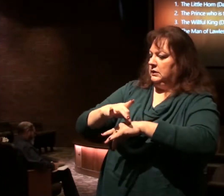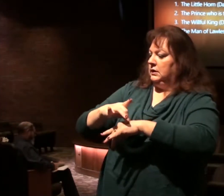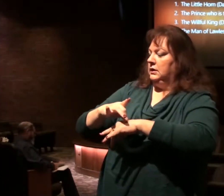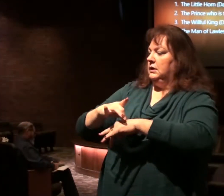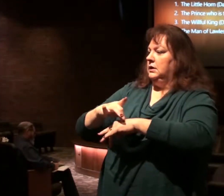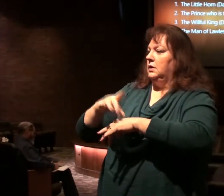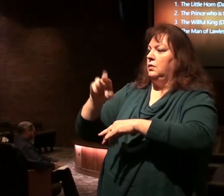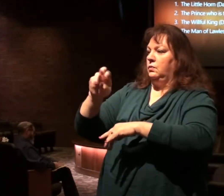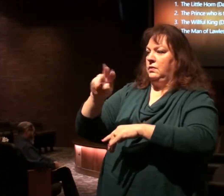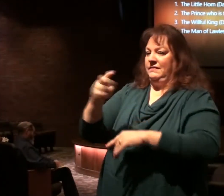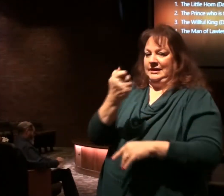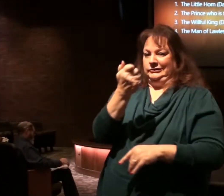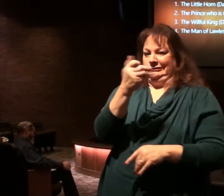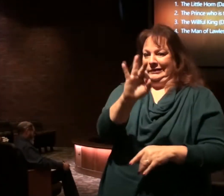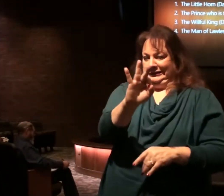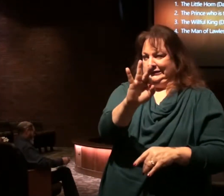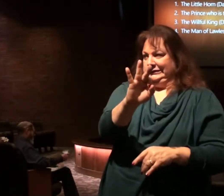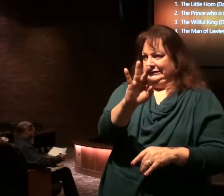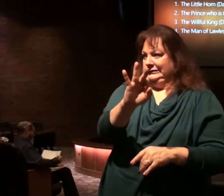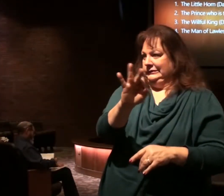19 of the book of Revelation.